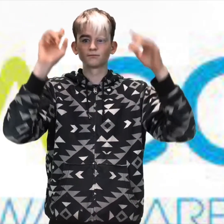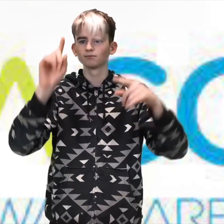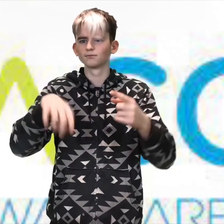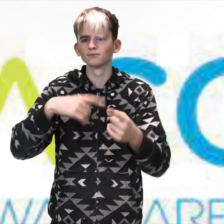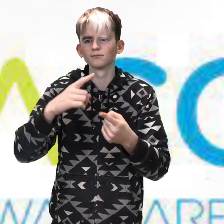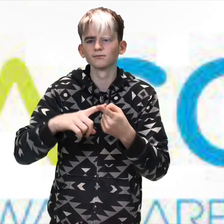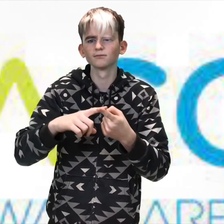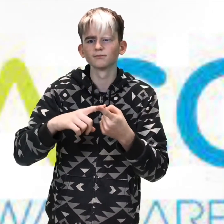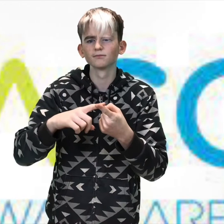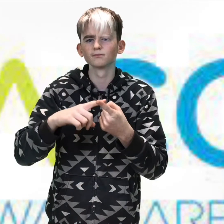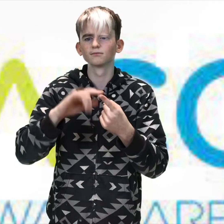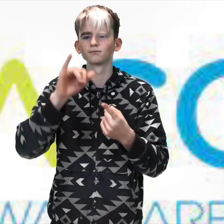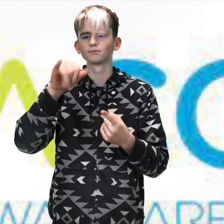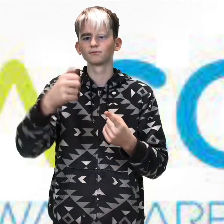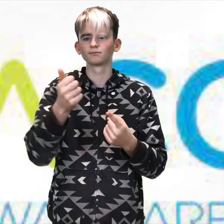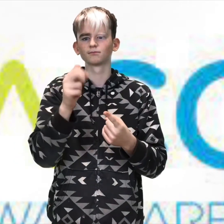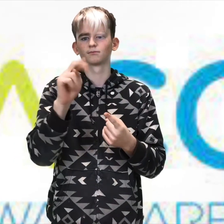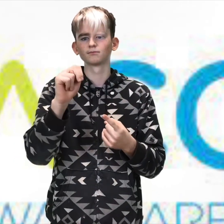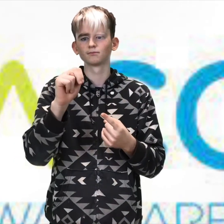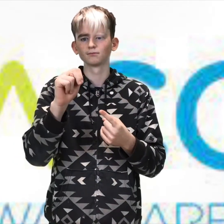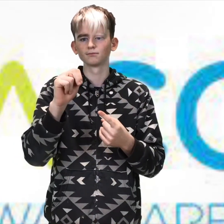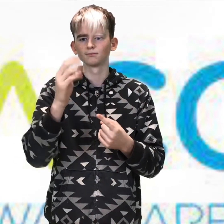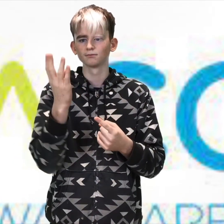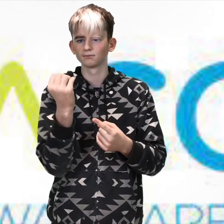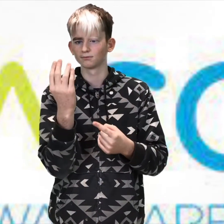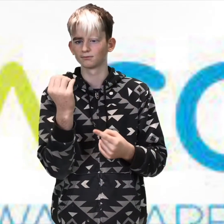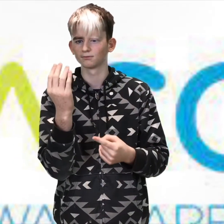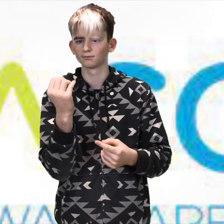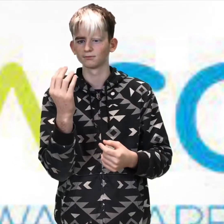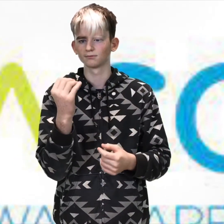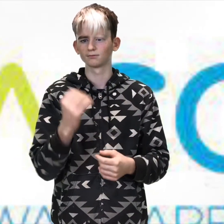Kirby no later than January 14th.